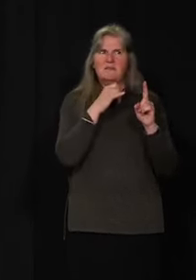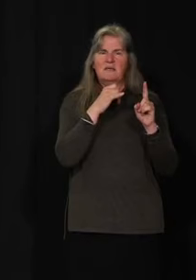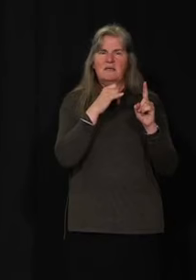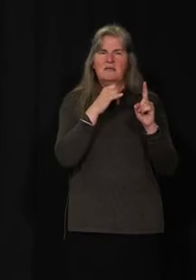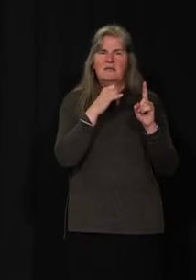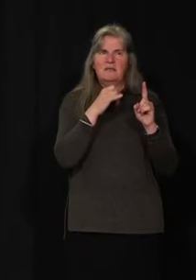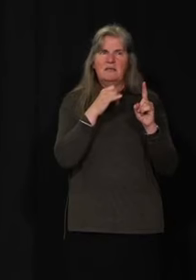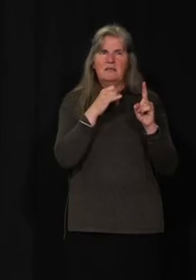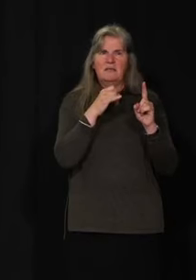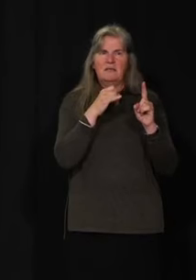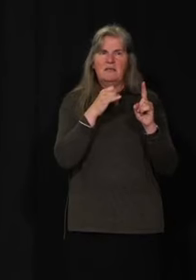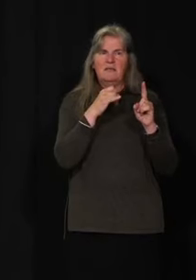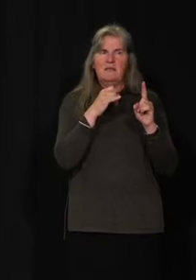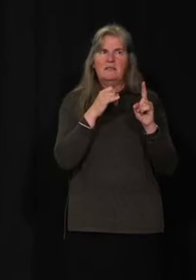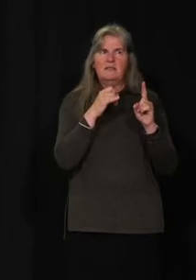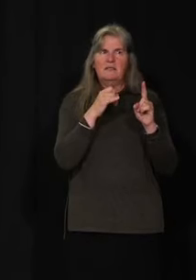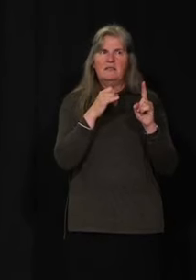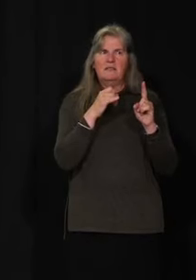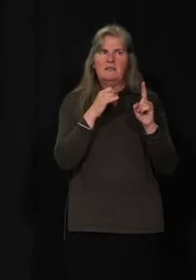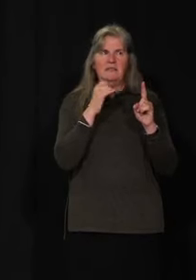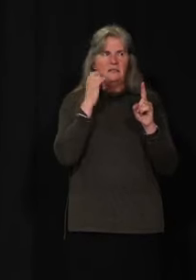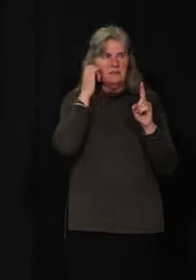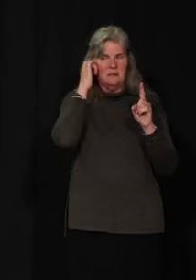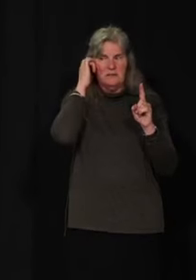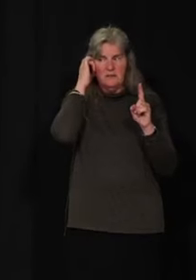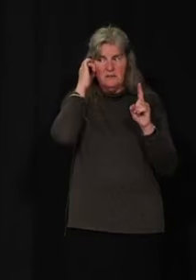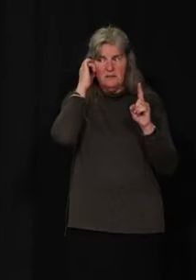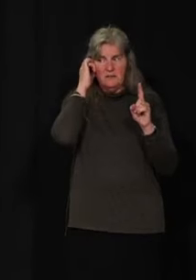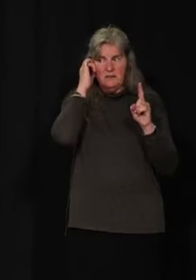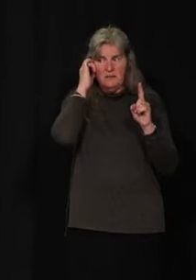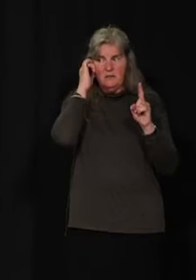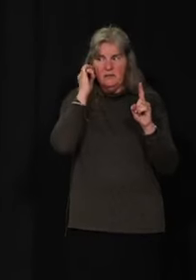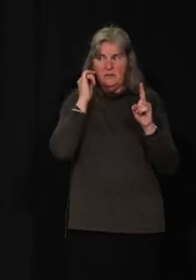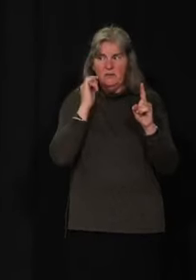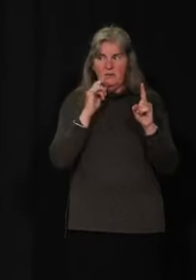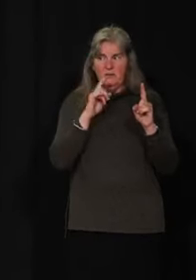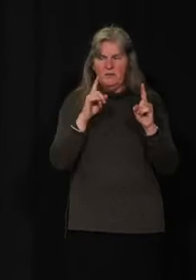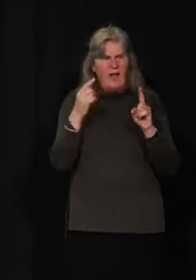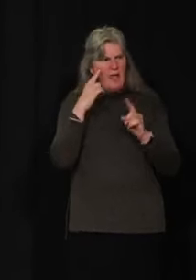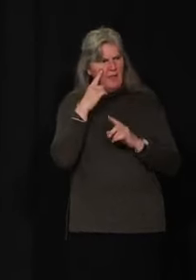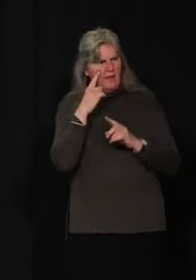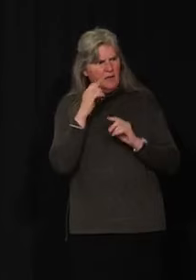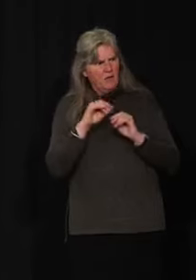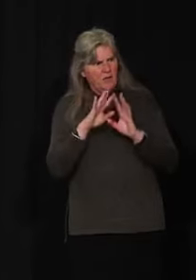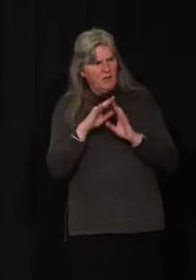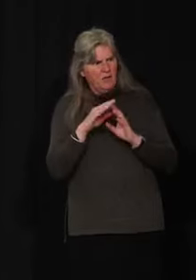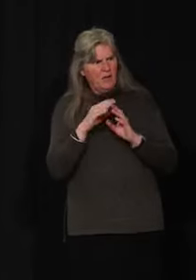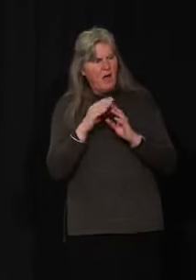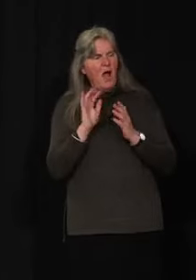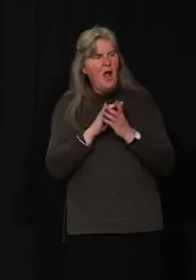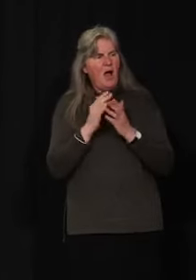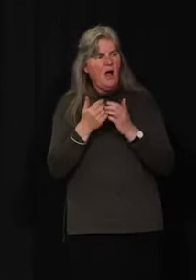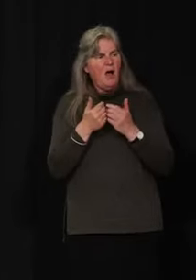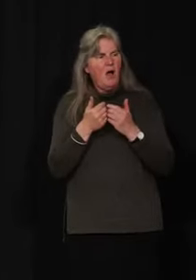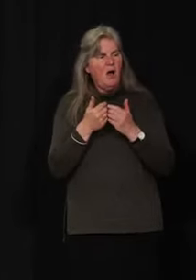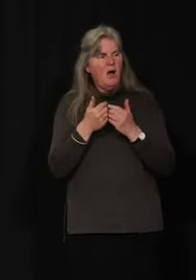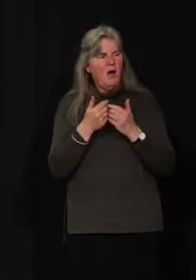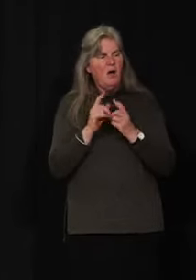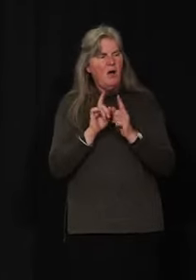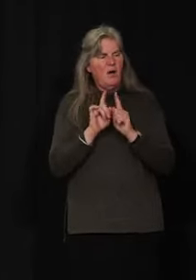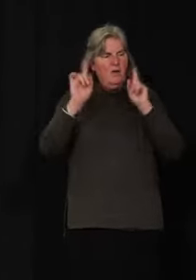recommendation from the CMO? I think the question is on social distancing in